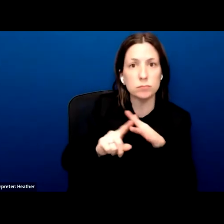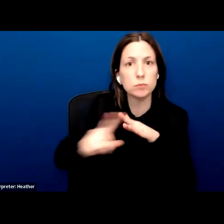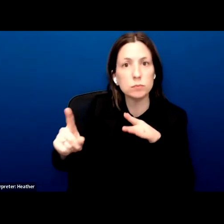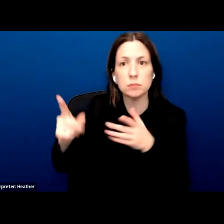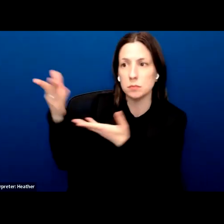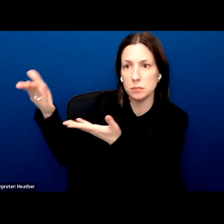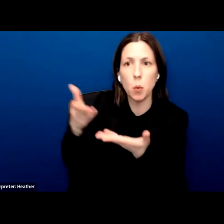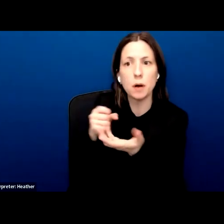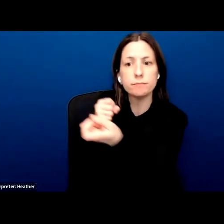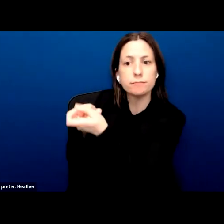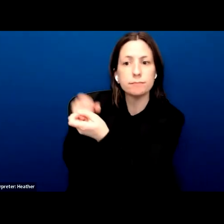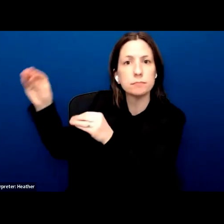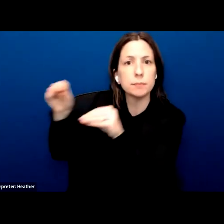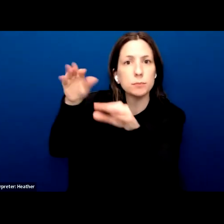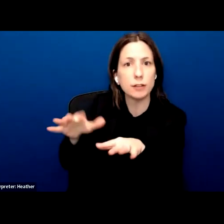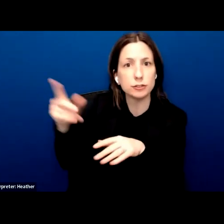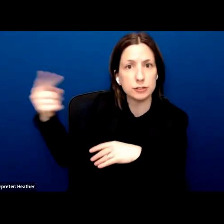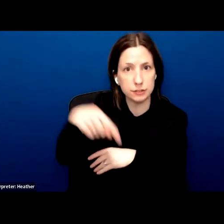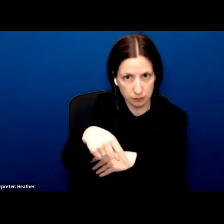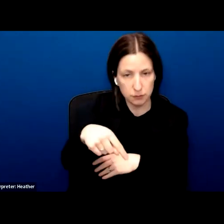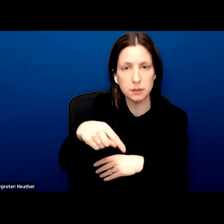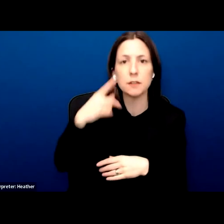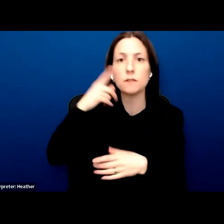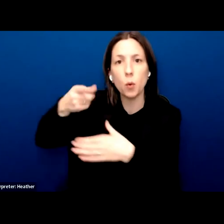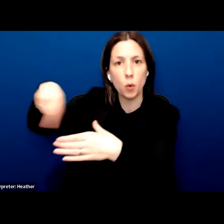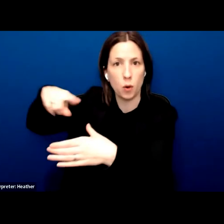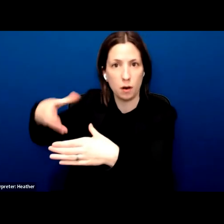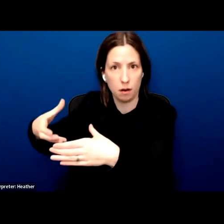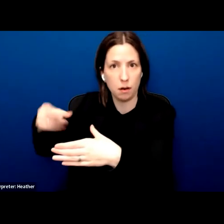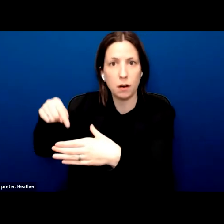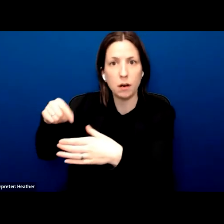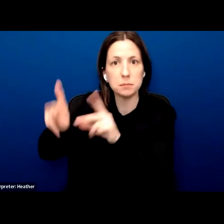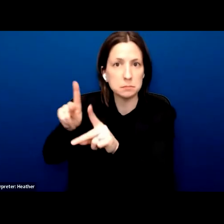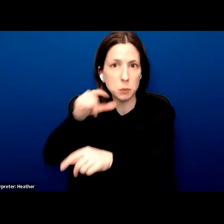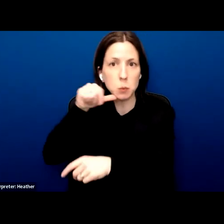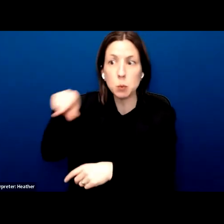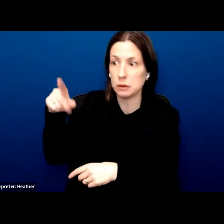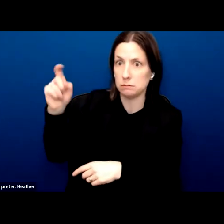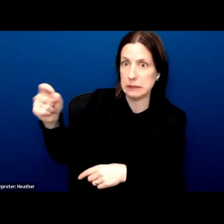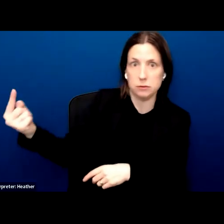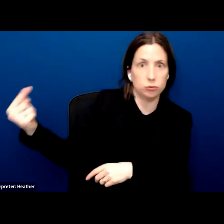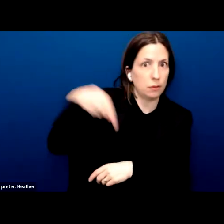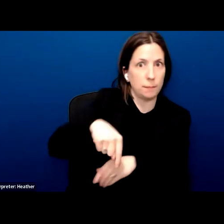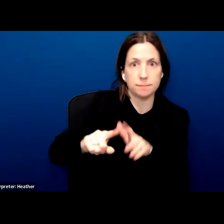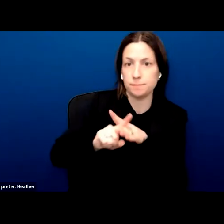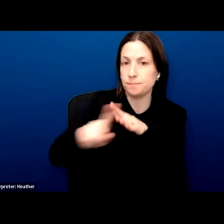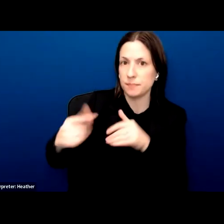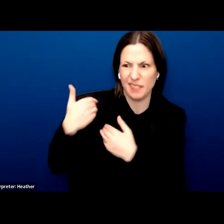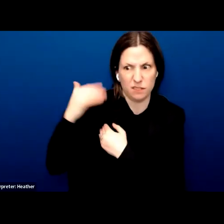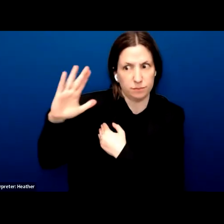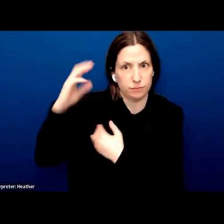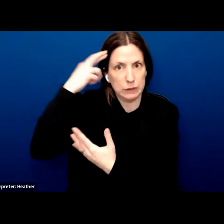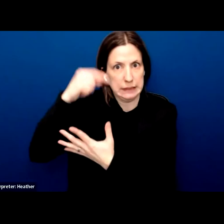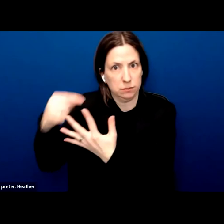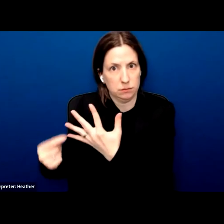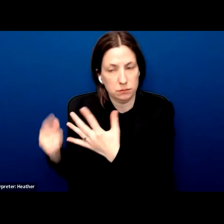immigration processes for vulnerable folk who need to come to this country. And then the